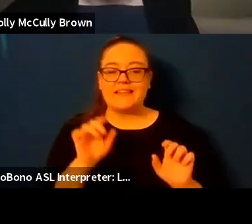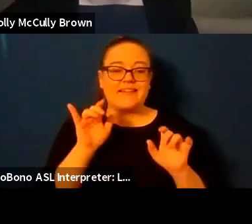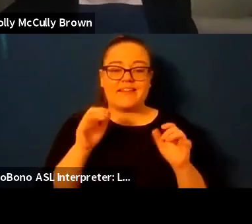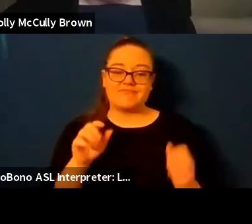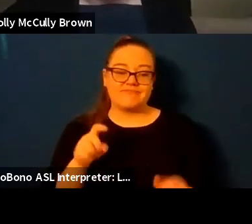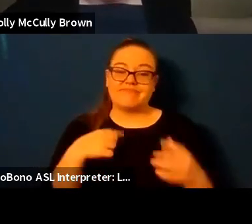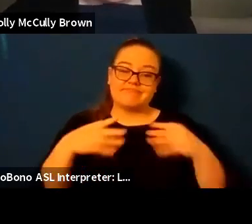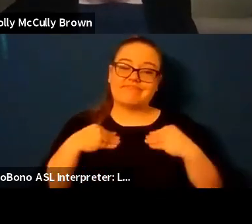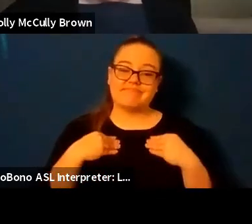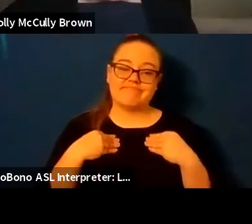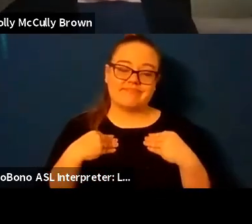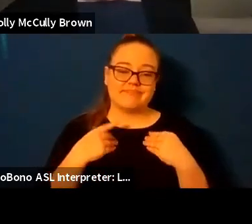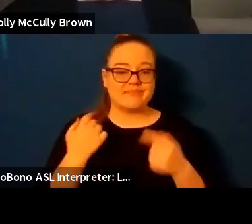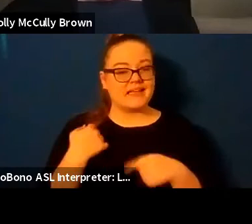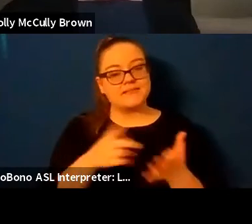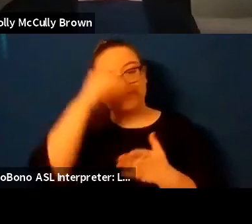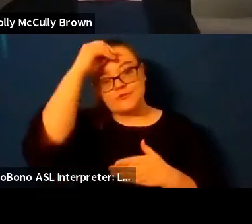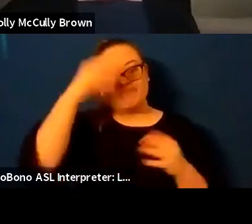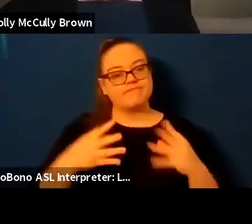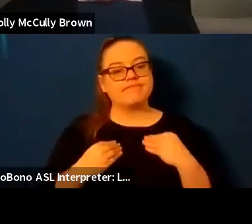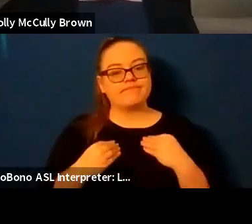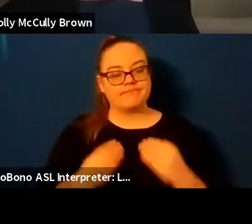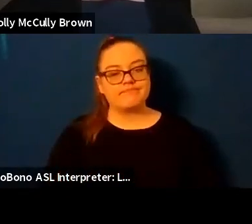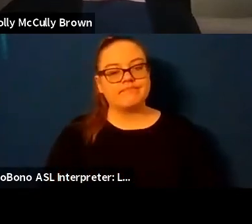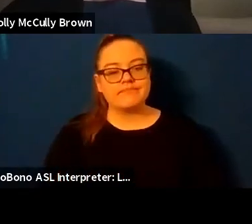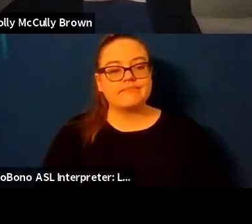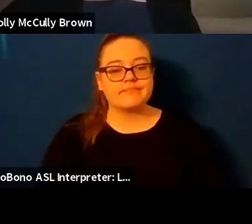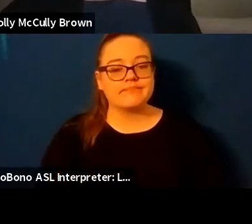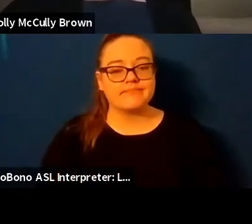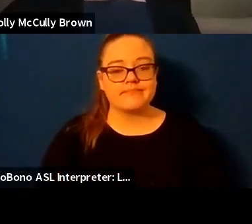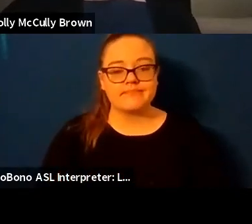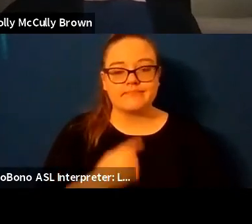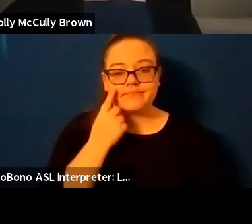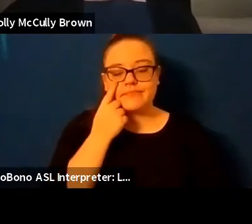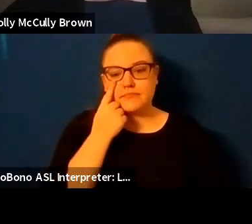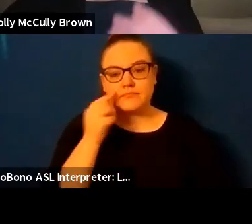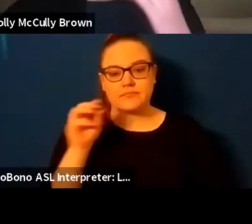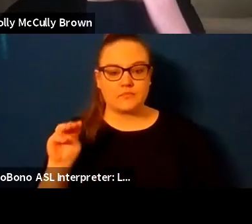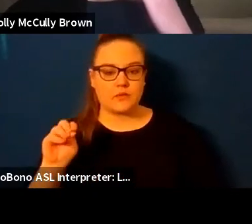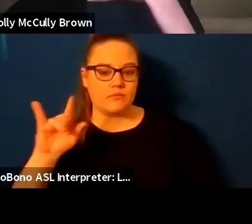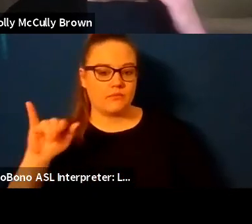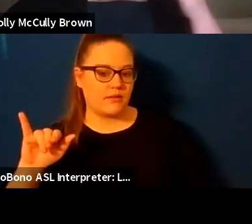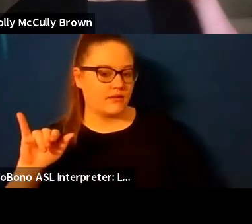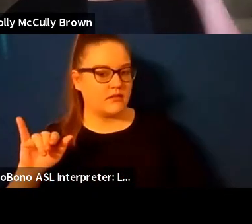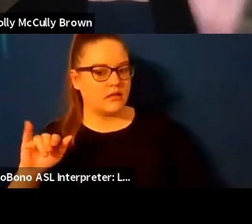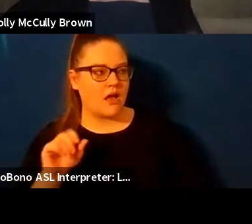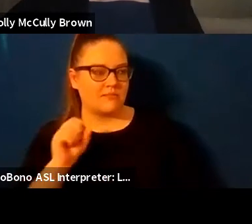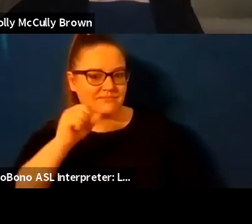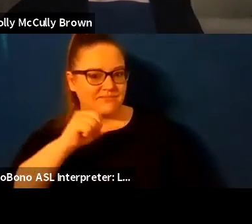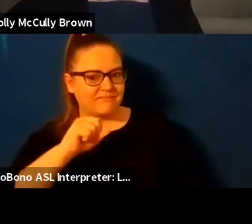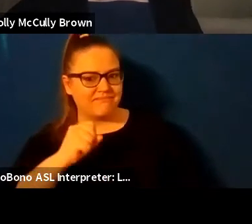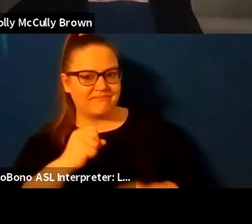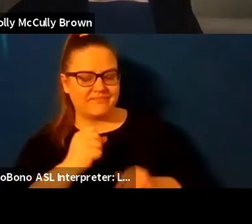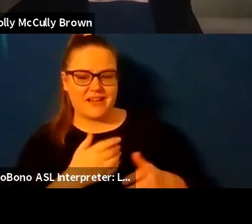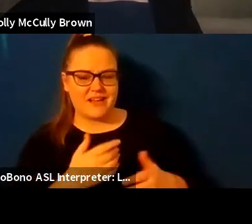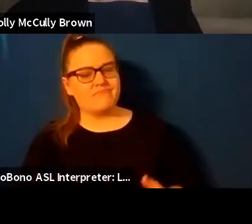yeah molly that's it's so it's so resonant i